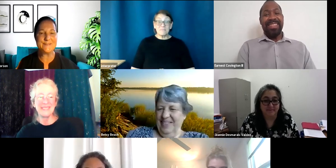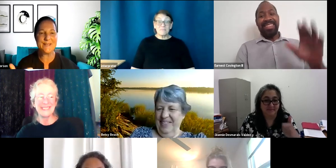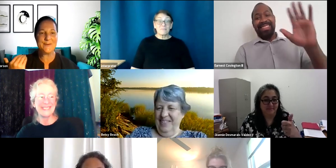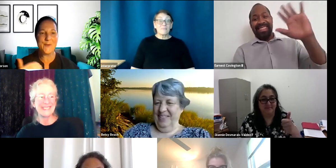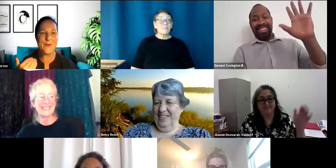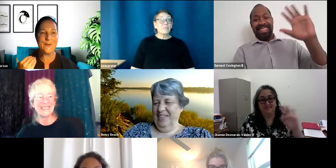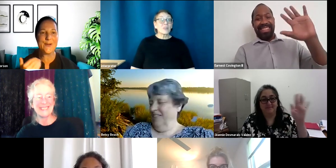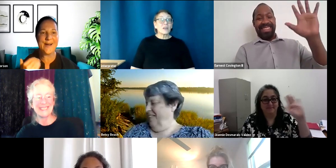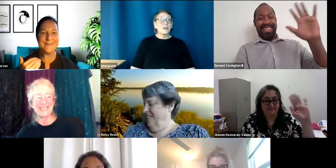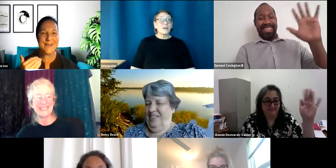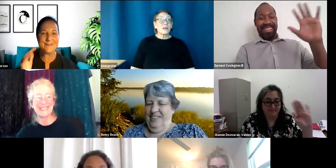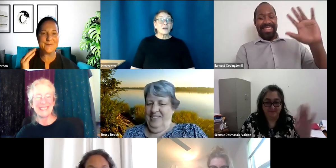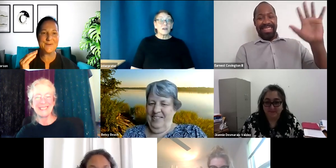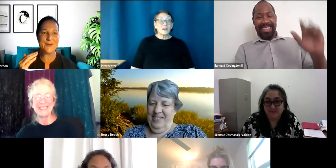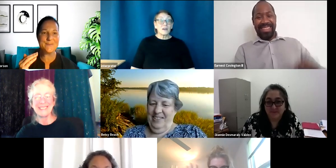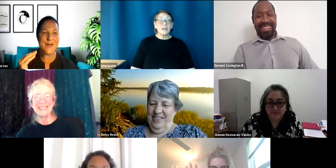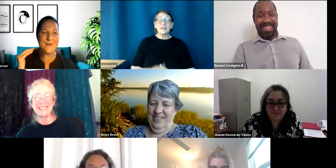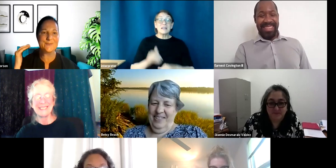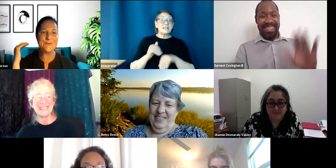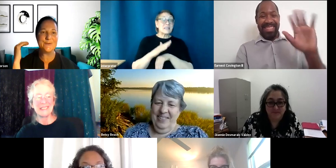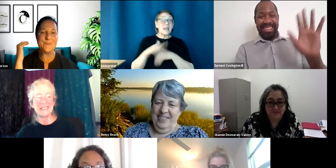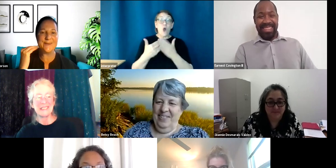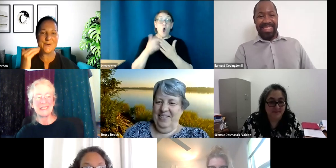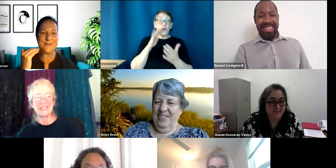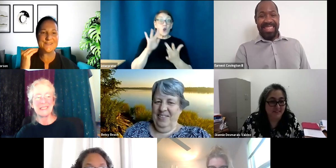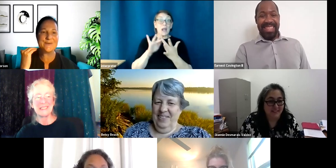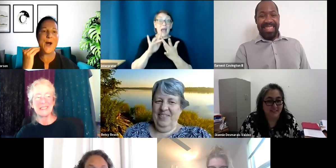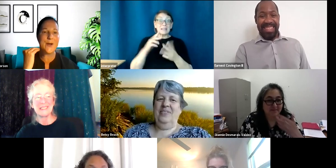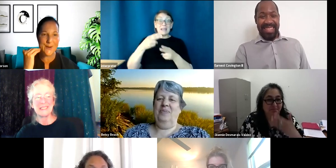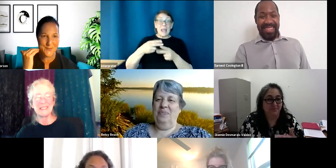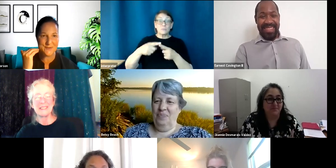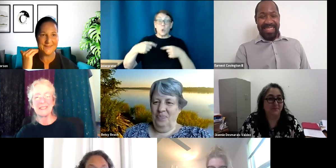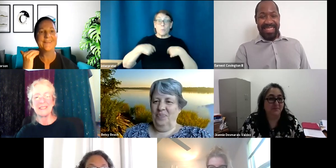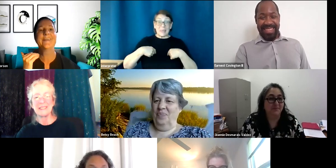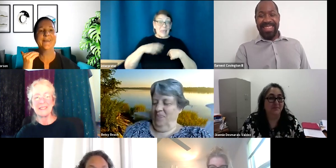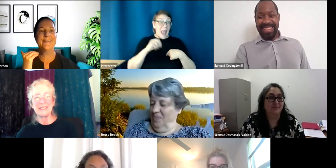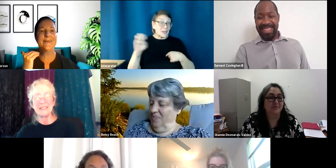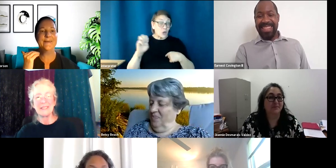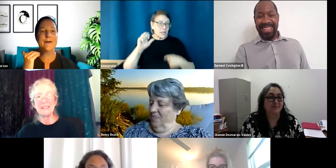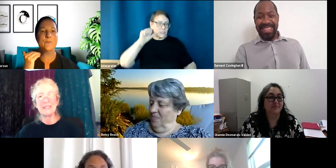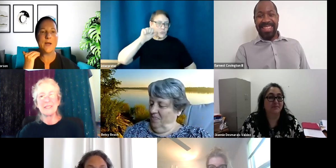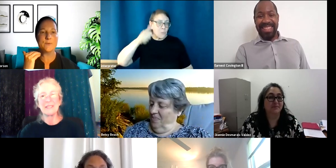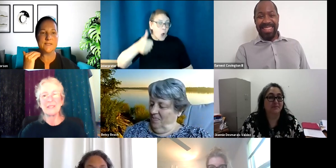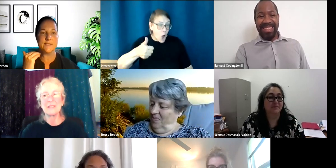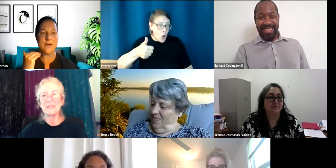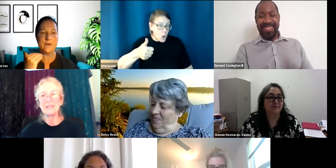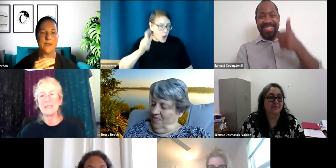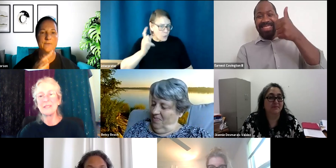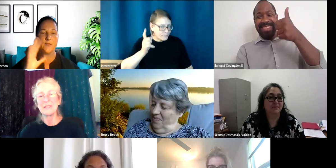And all your contacts we talked about to me and Ernest tomorrow. And then, um, I will send out a